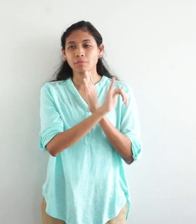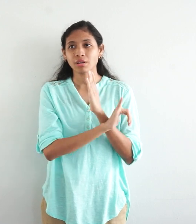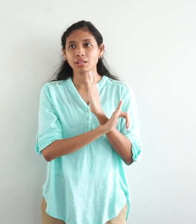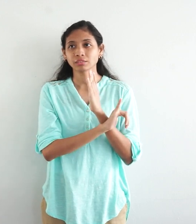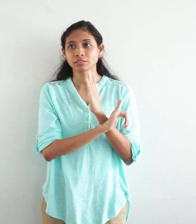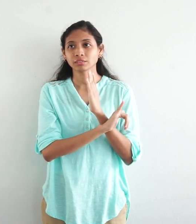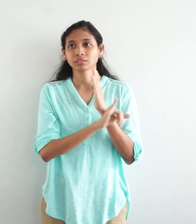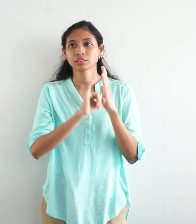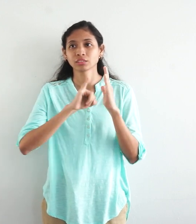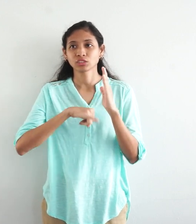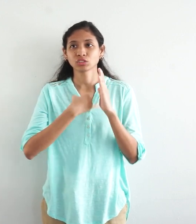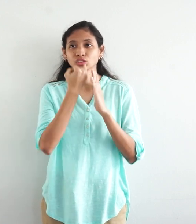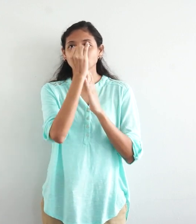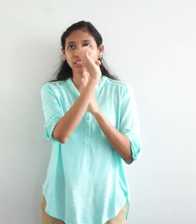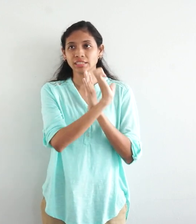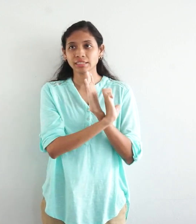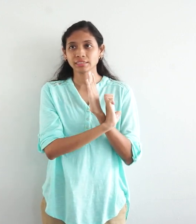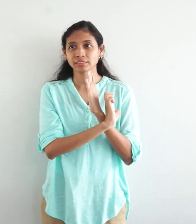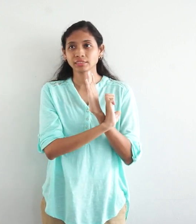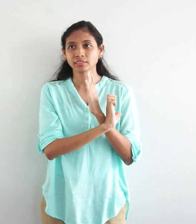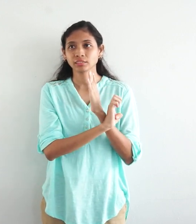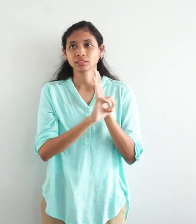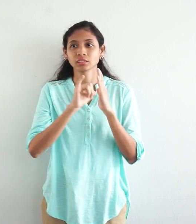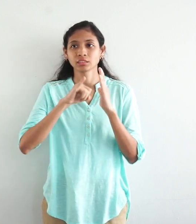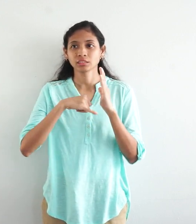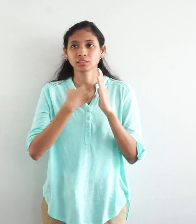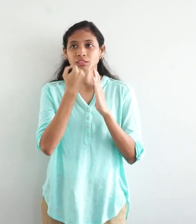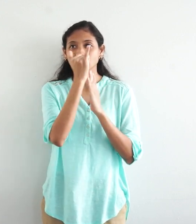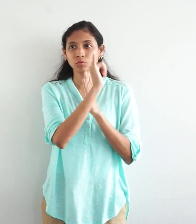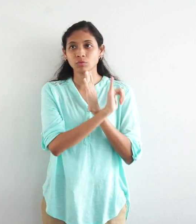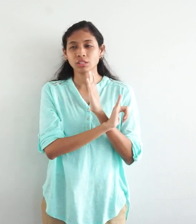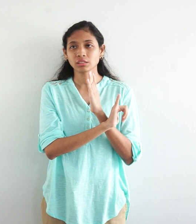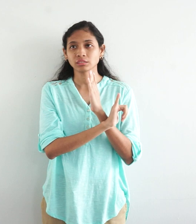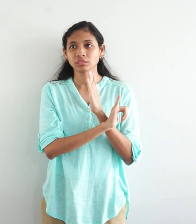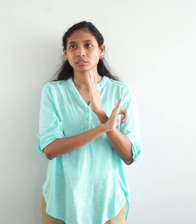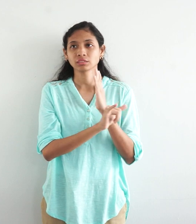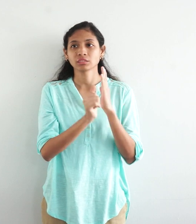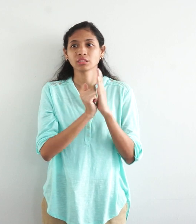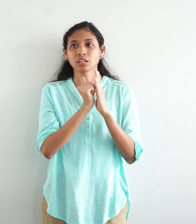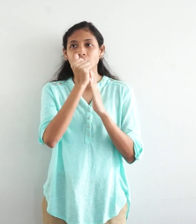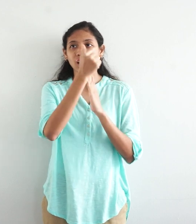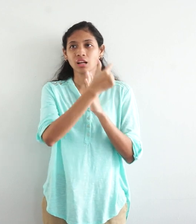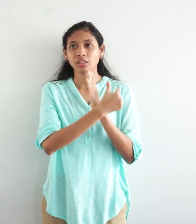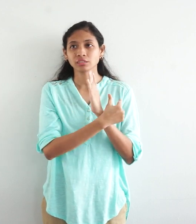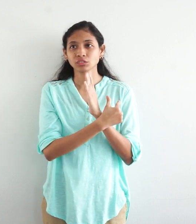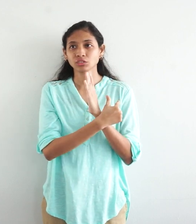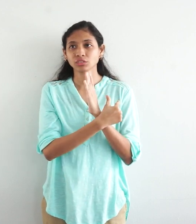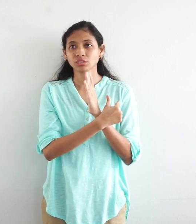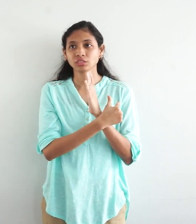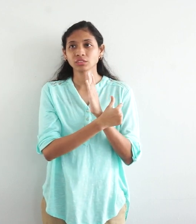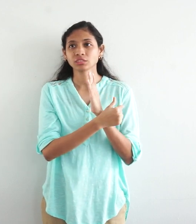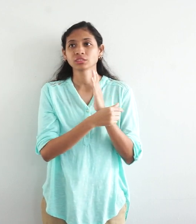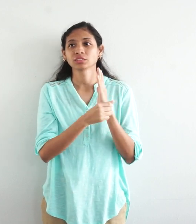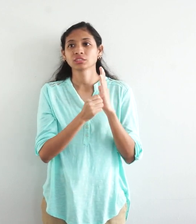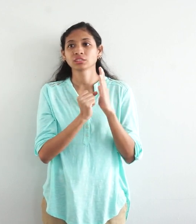June, July, August, September,